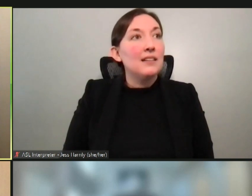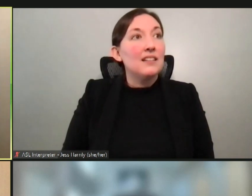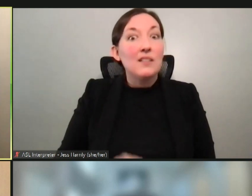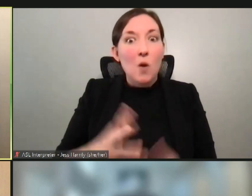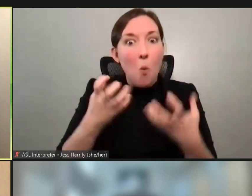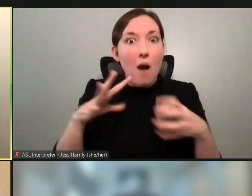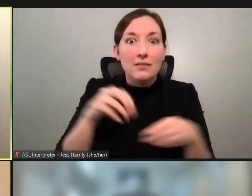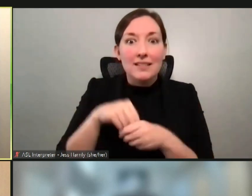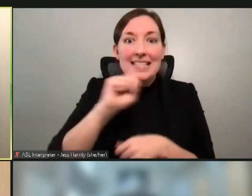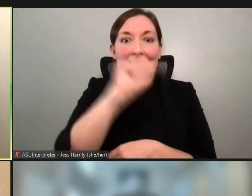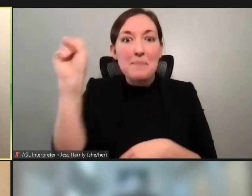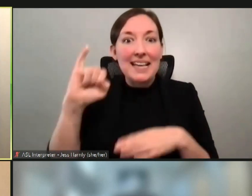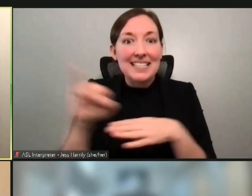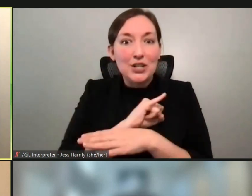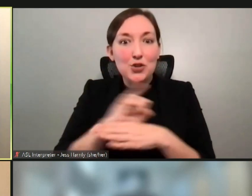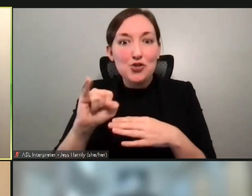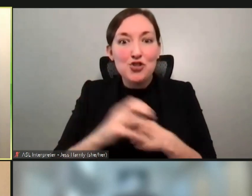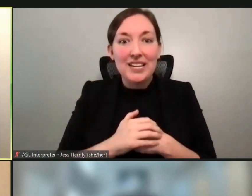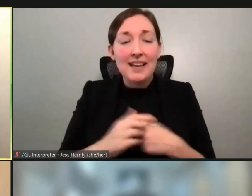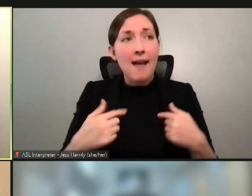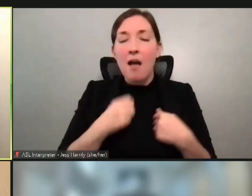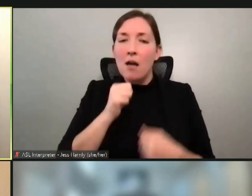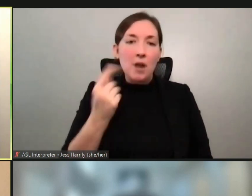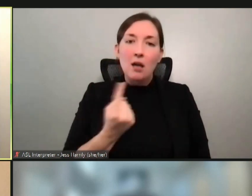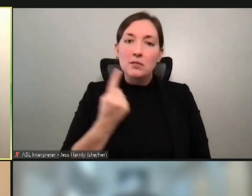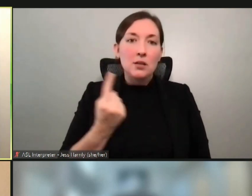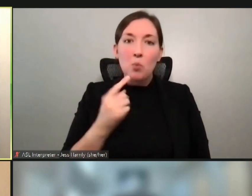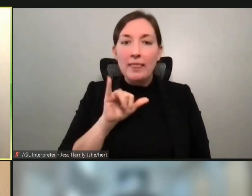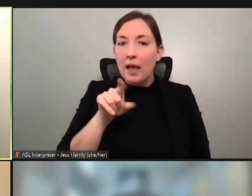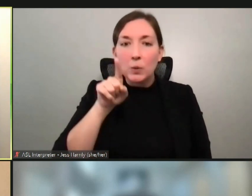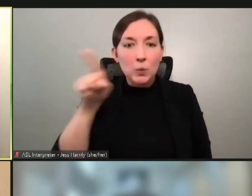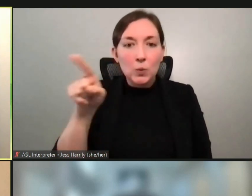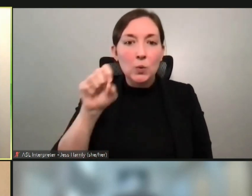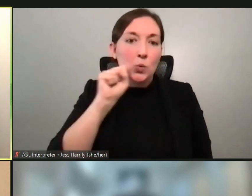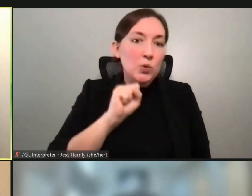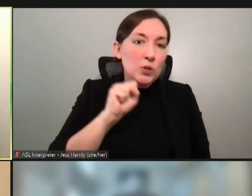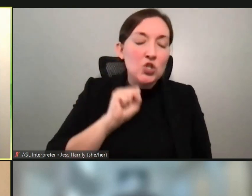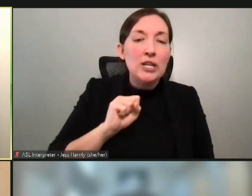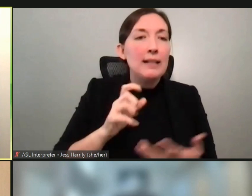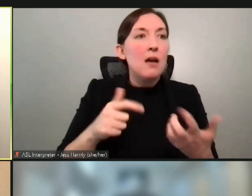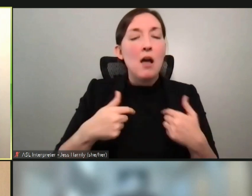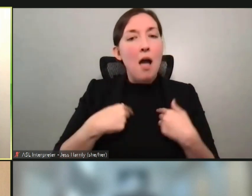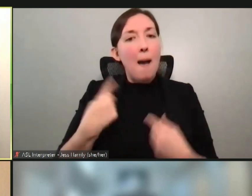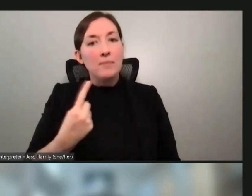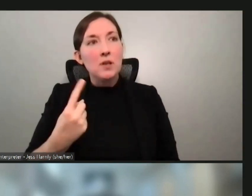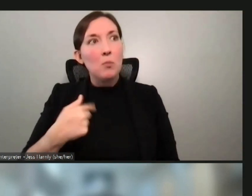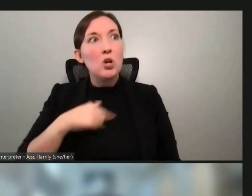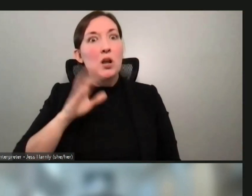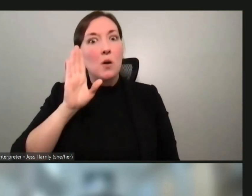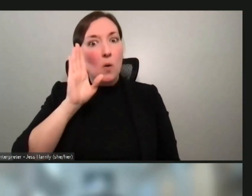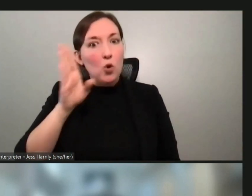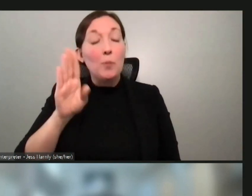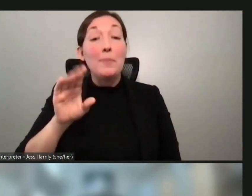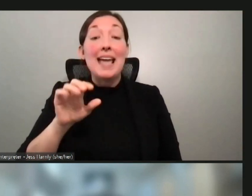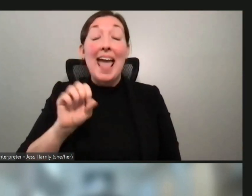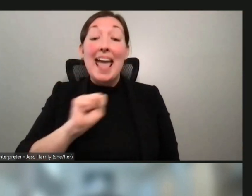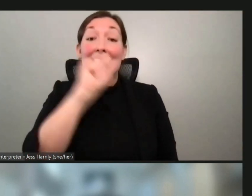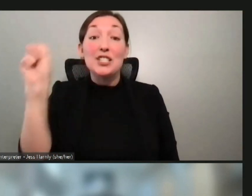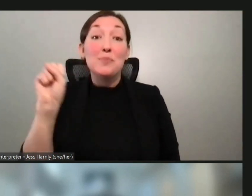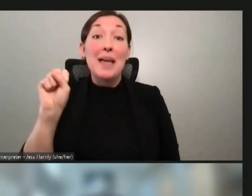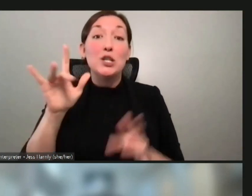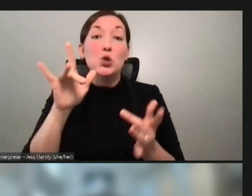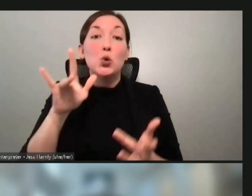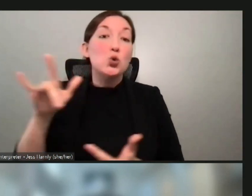space industry. And I am not someone that is like yourself or Sheila. I am someone who's going to be a space tourist. And